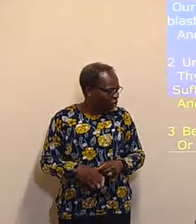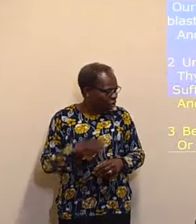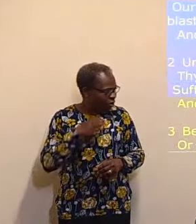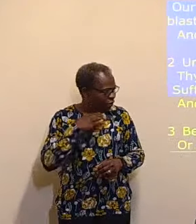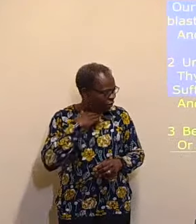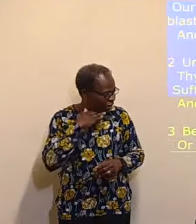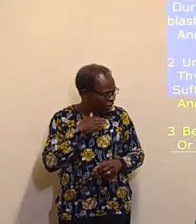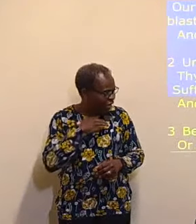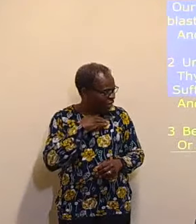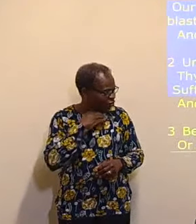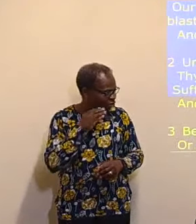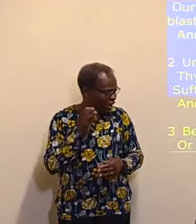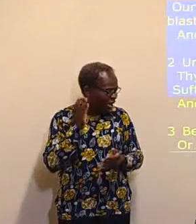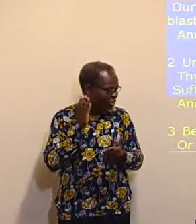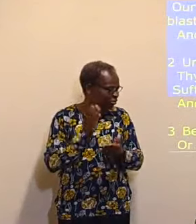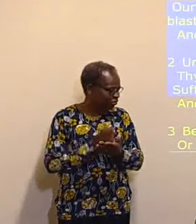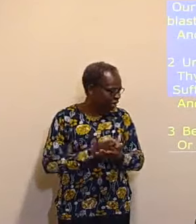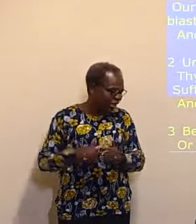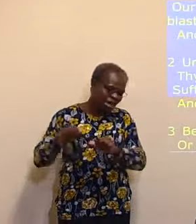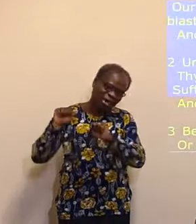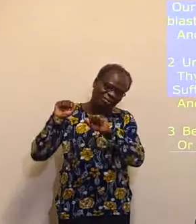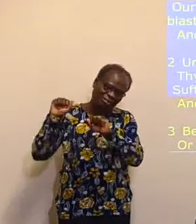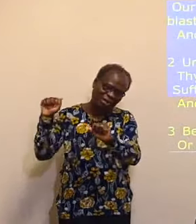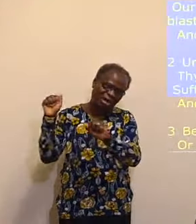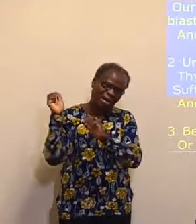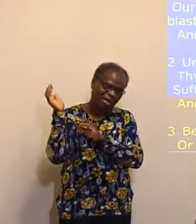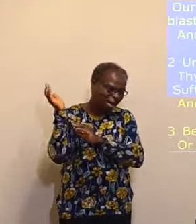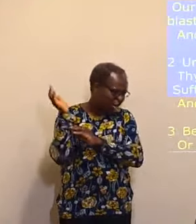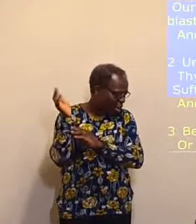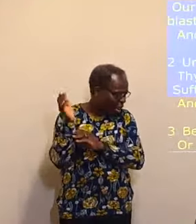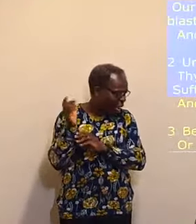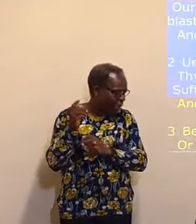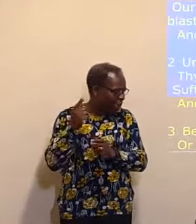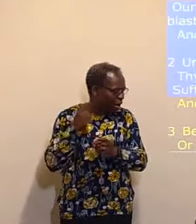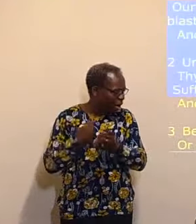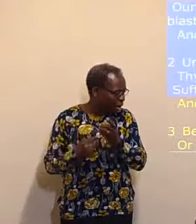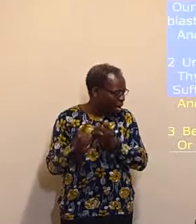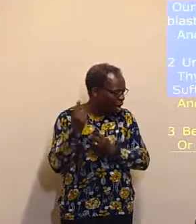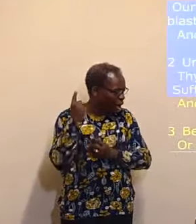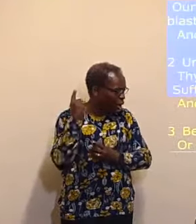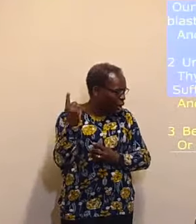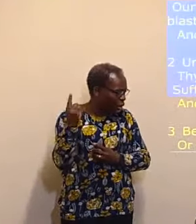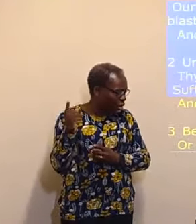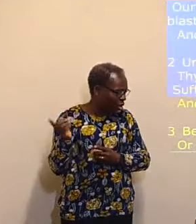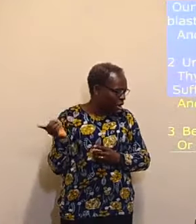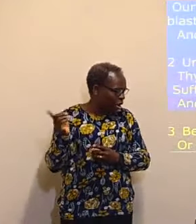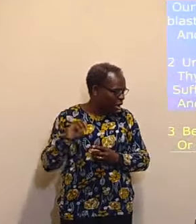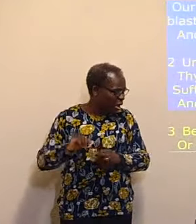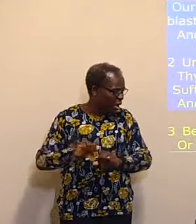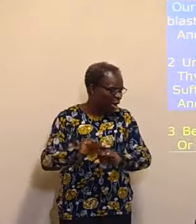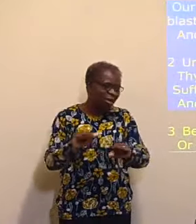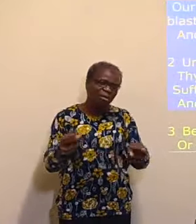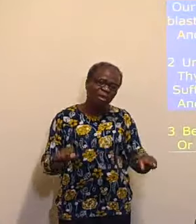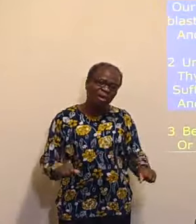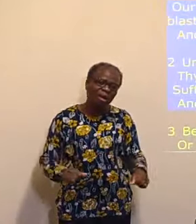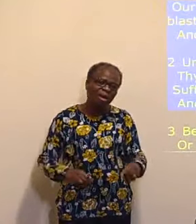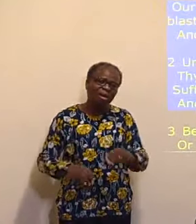Sufficient is thy number of And thy